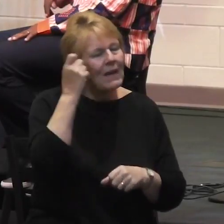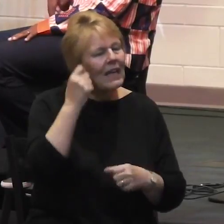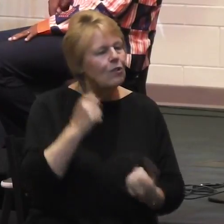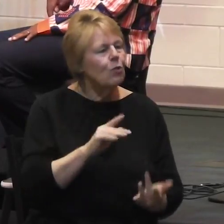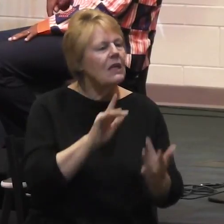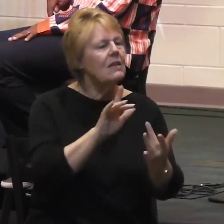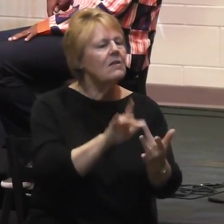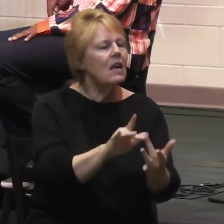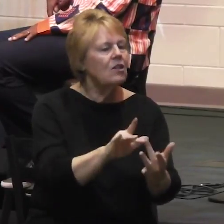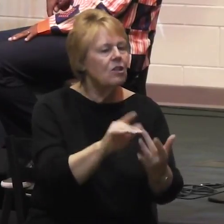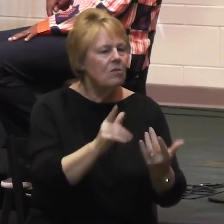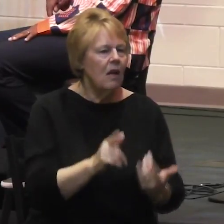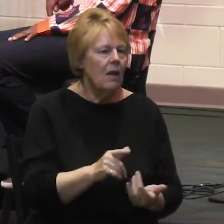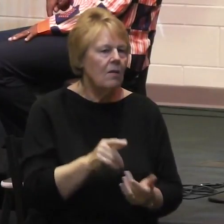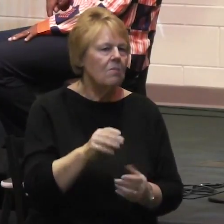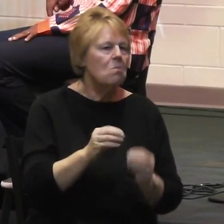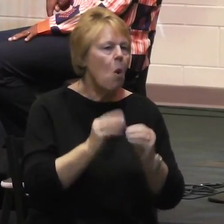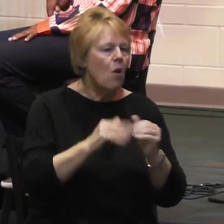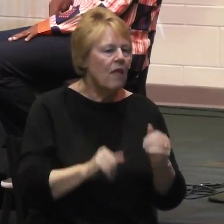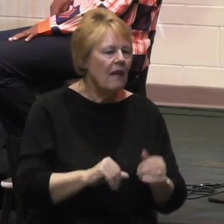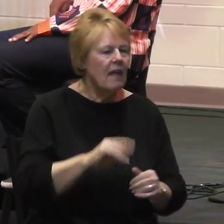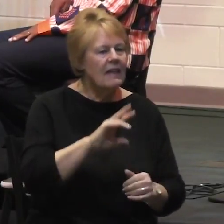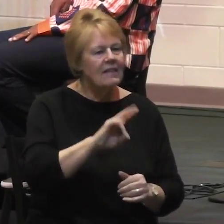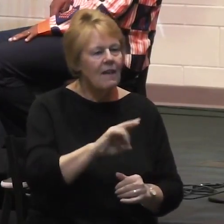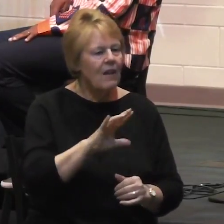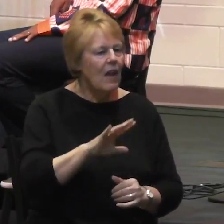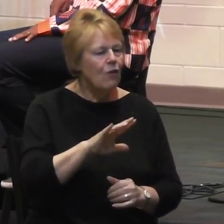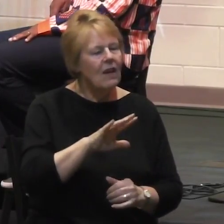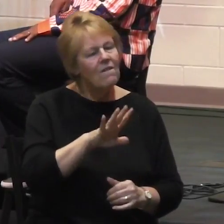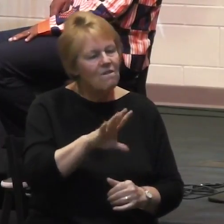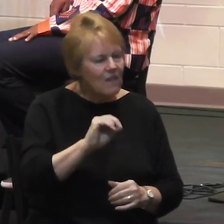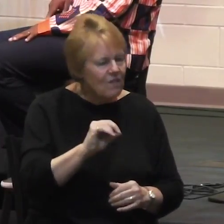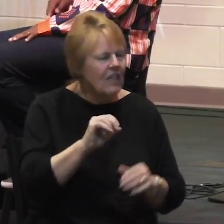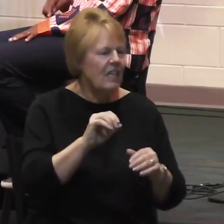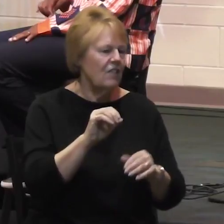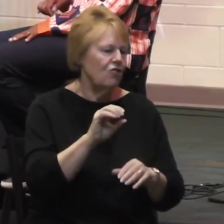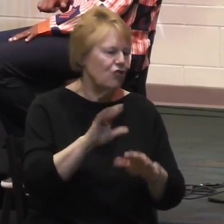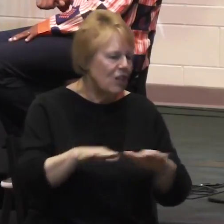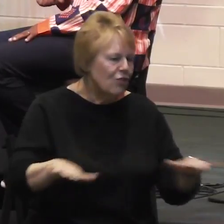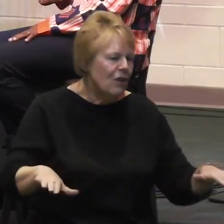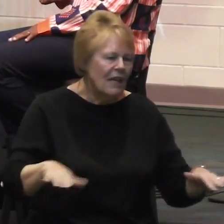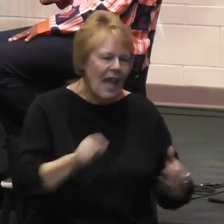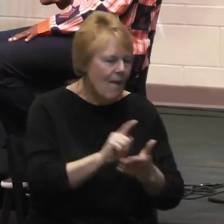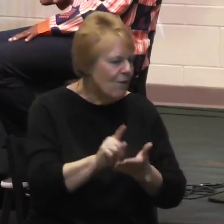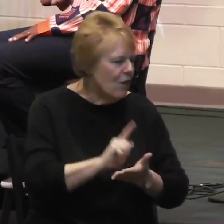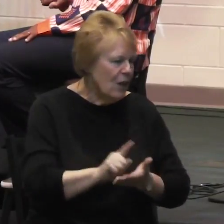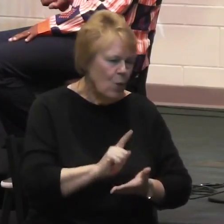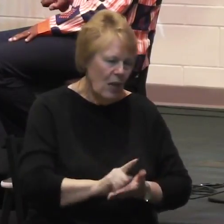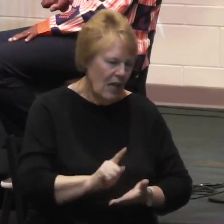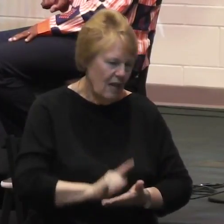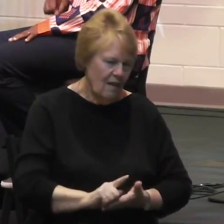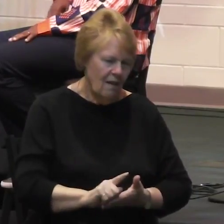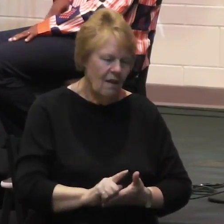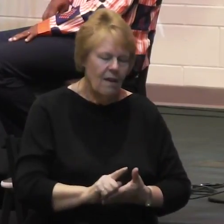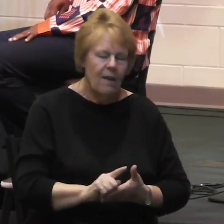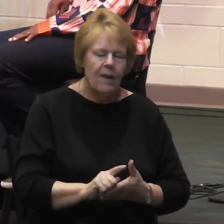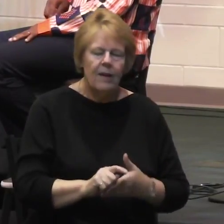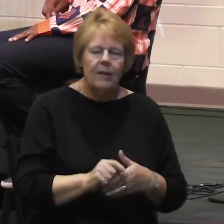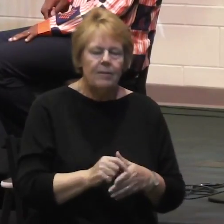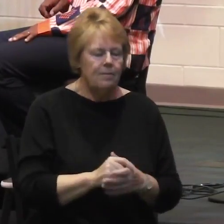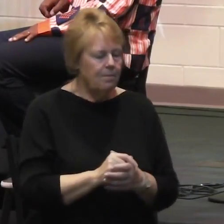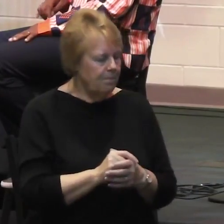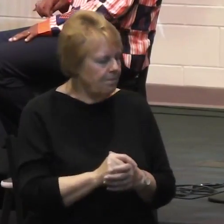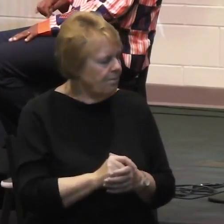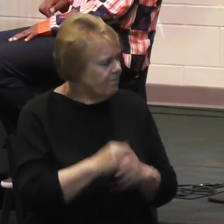this ministry. Yeah, that's powerful. Another impressive